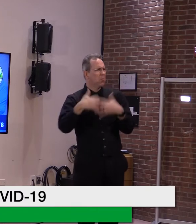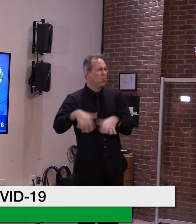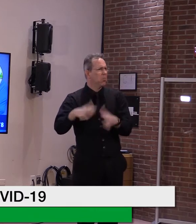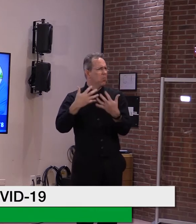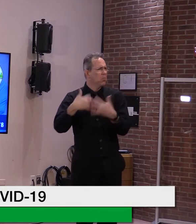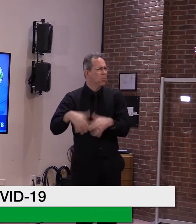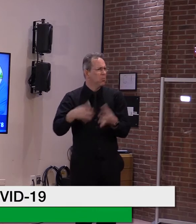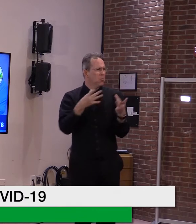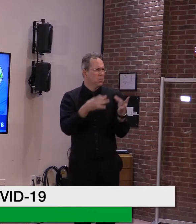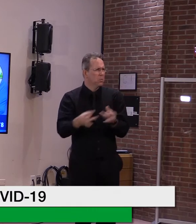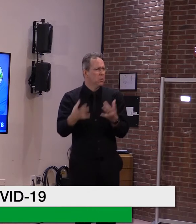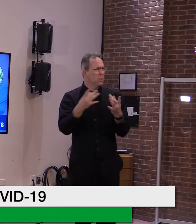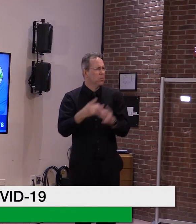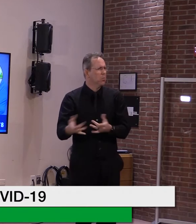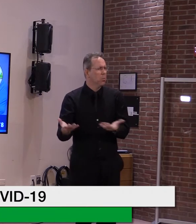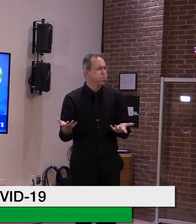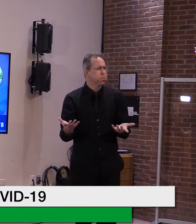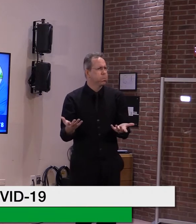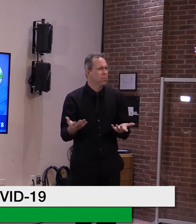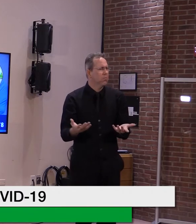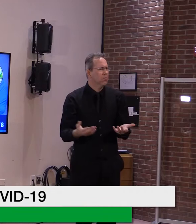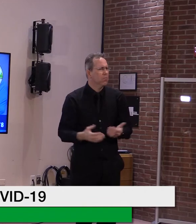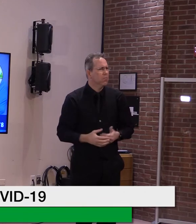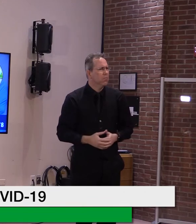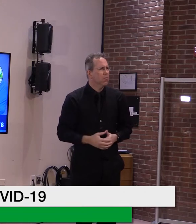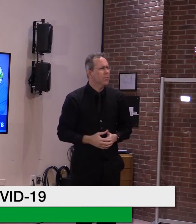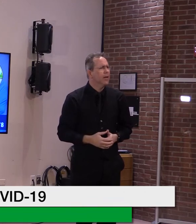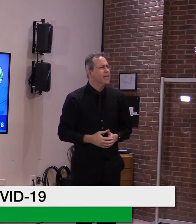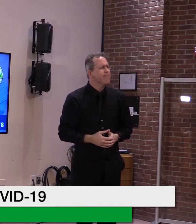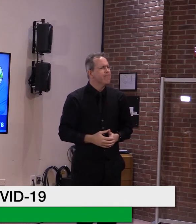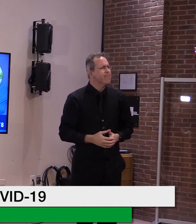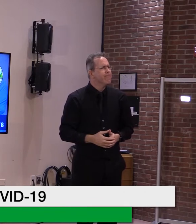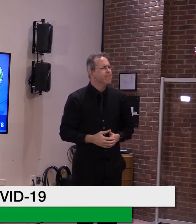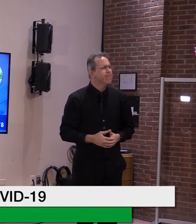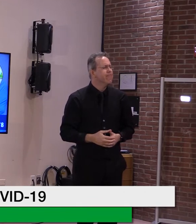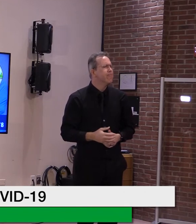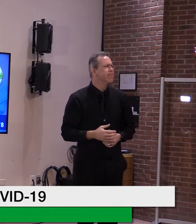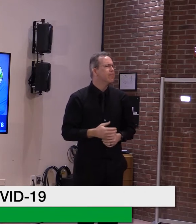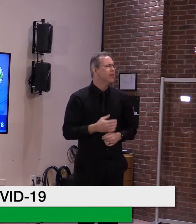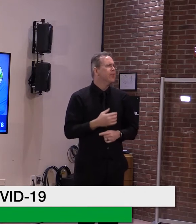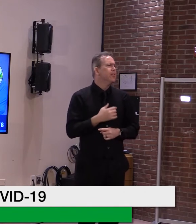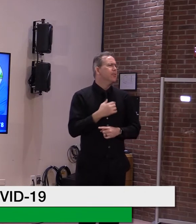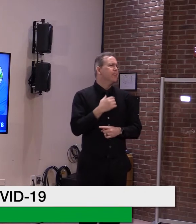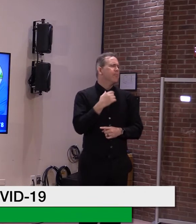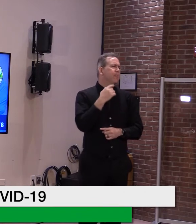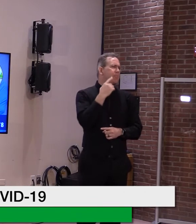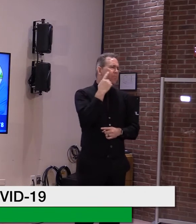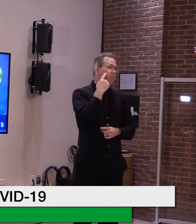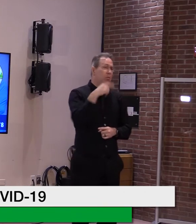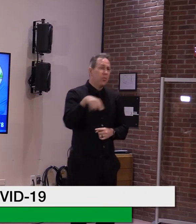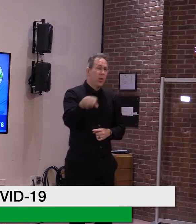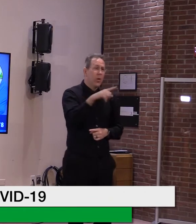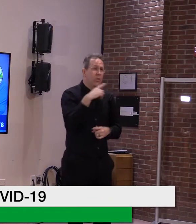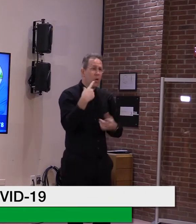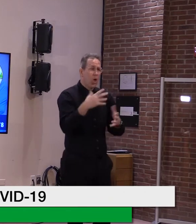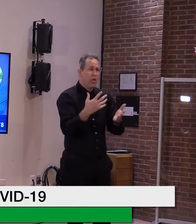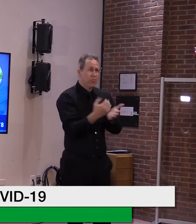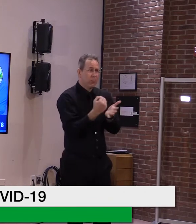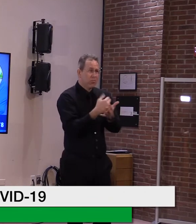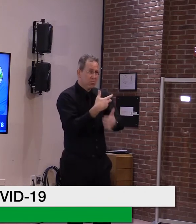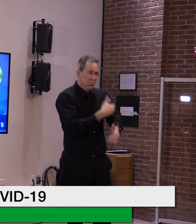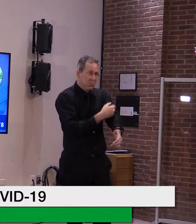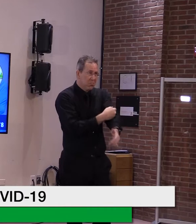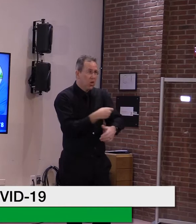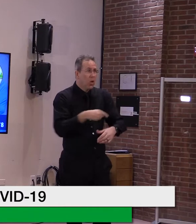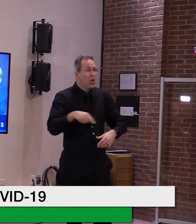I still think, you know, we're starting to run many of those people that we've already vaccinated and already signed up, obviously